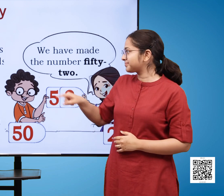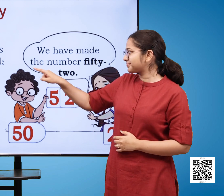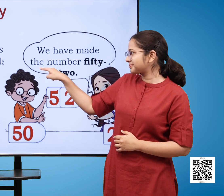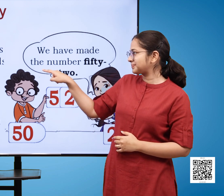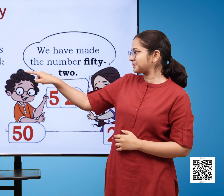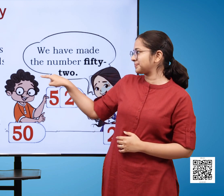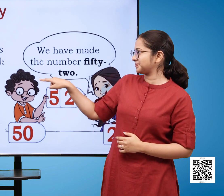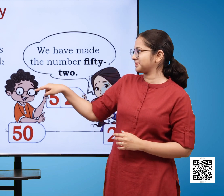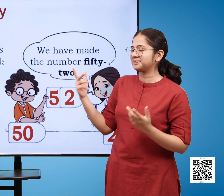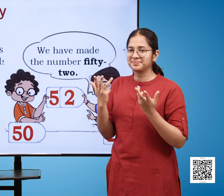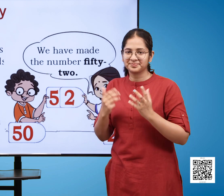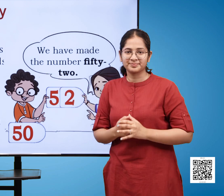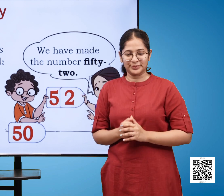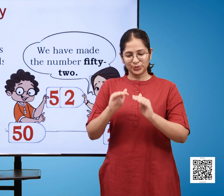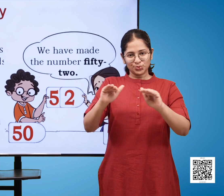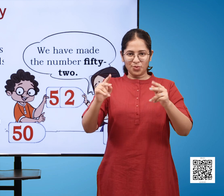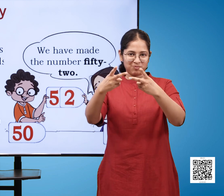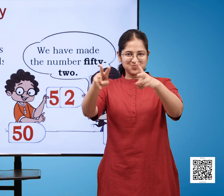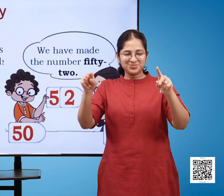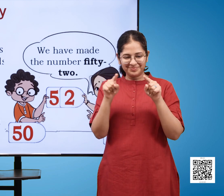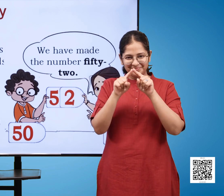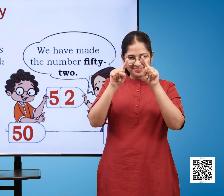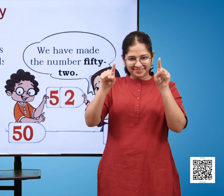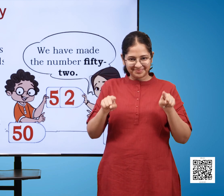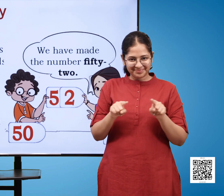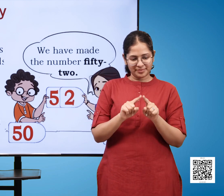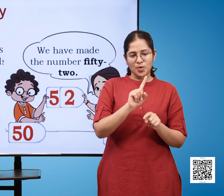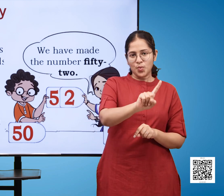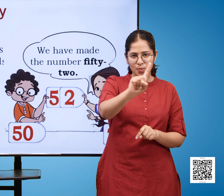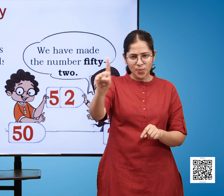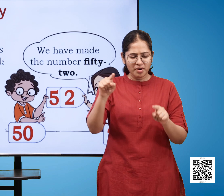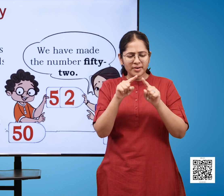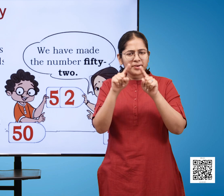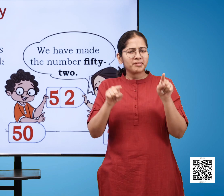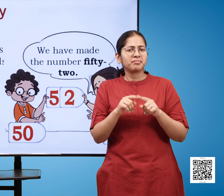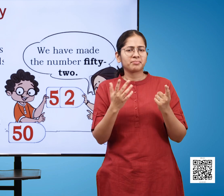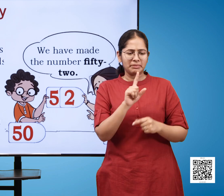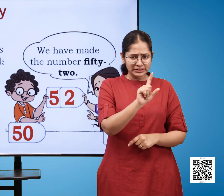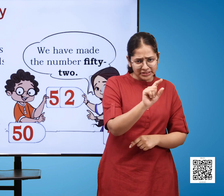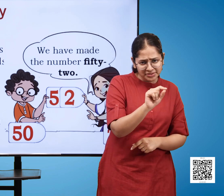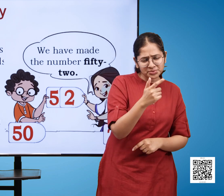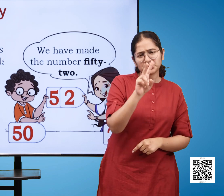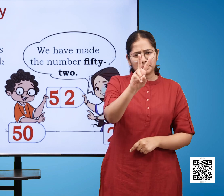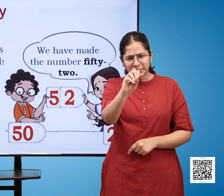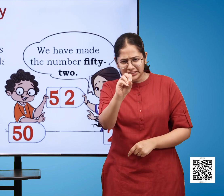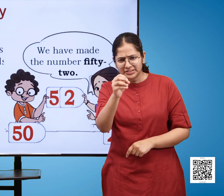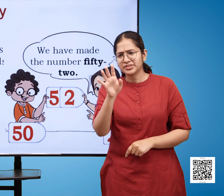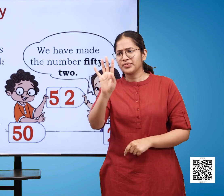make numbers children can make numbers using different number cards either of tens or ones